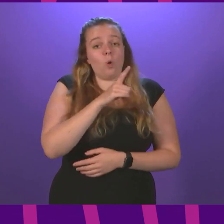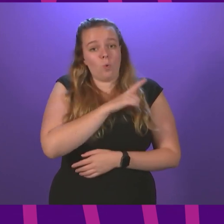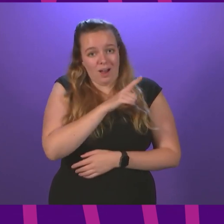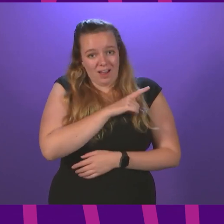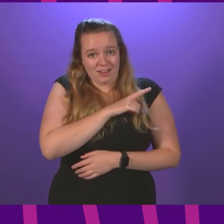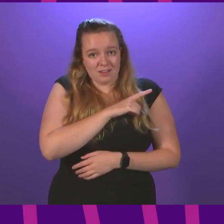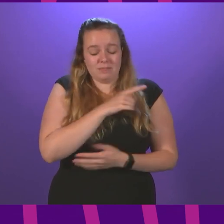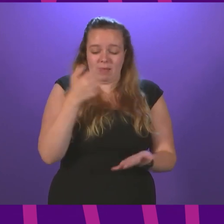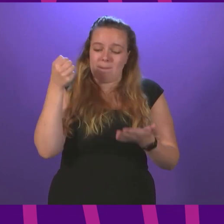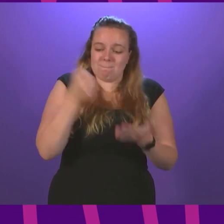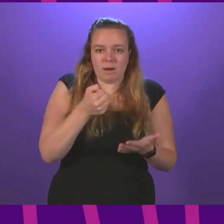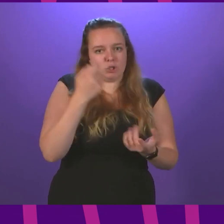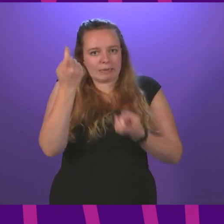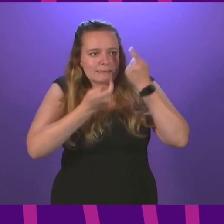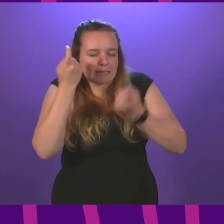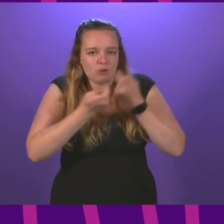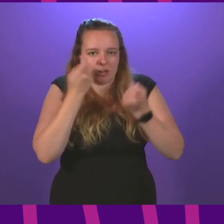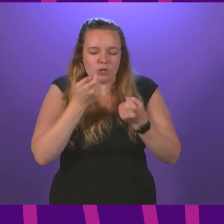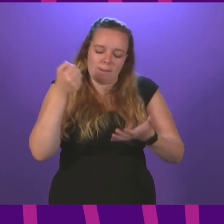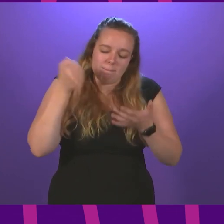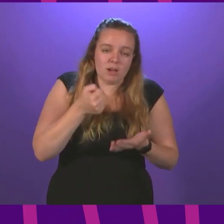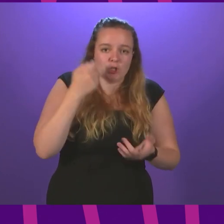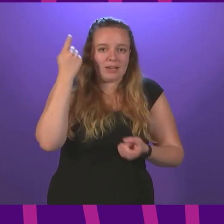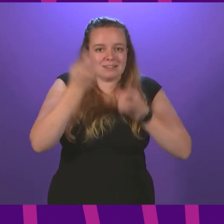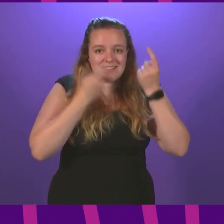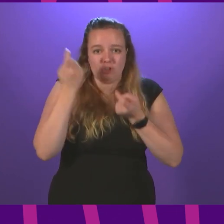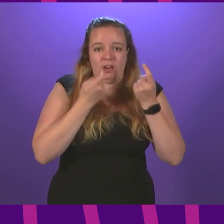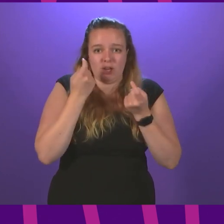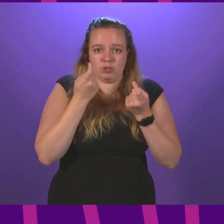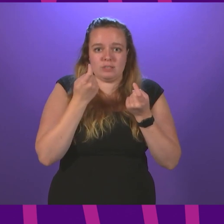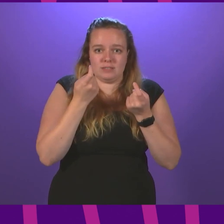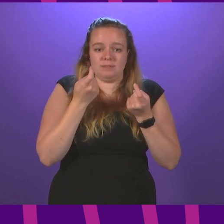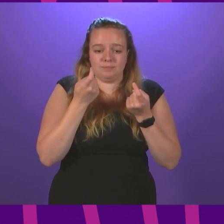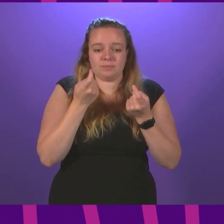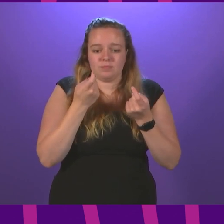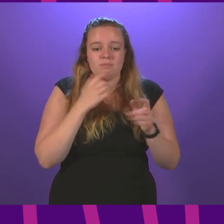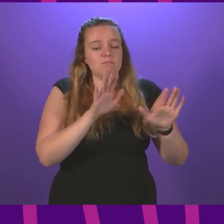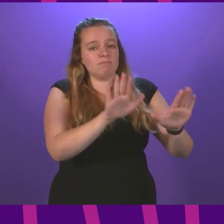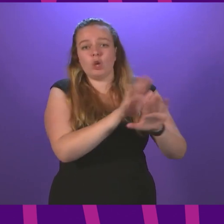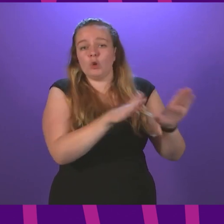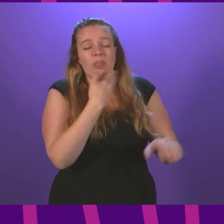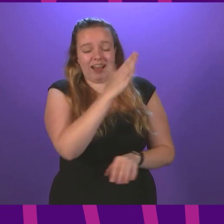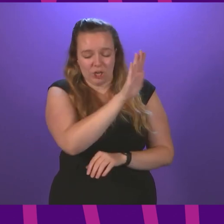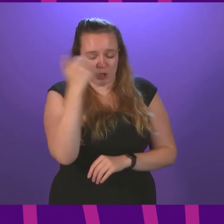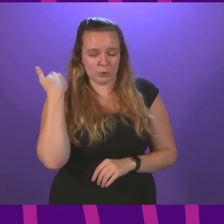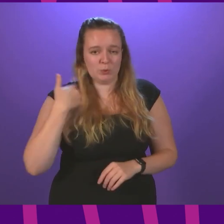officer, was budget considerations. Budget considerations were taken into part. No thank you.